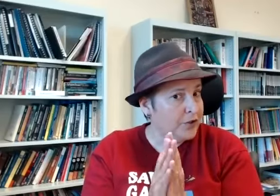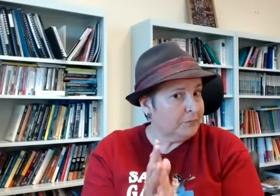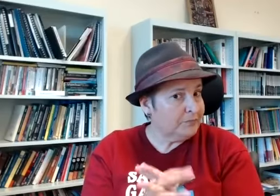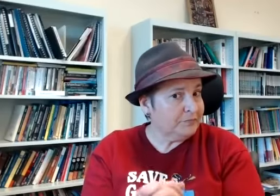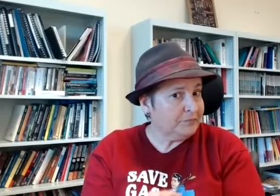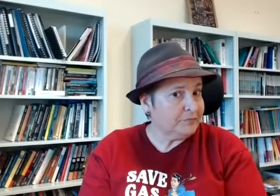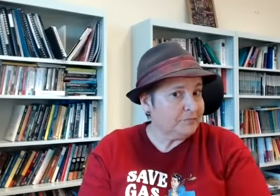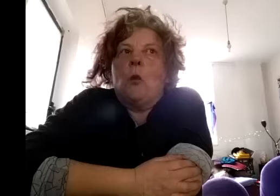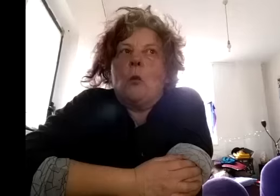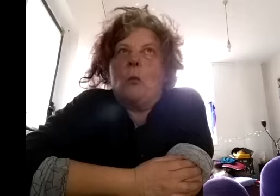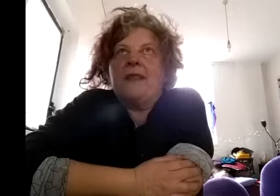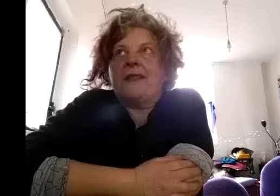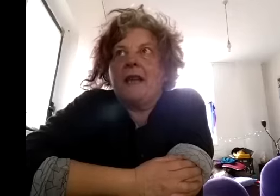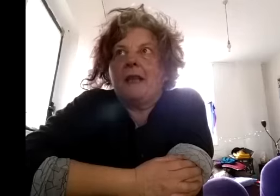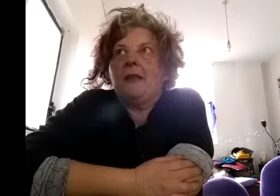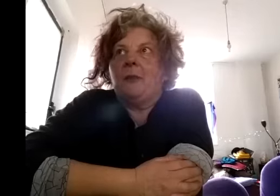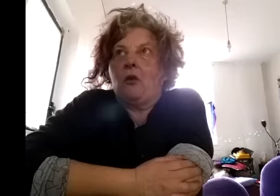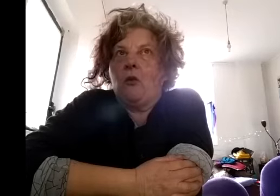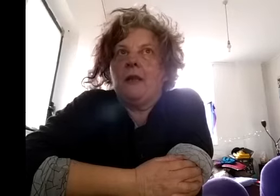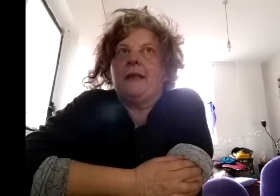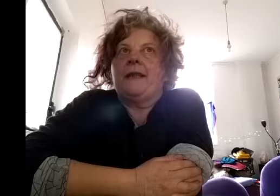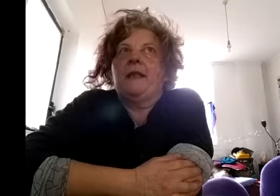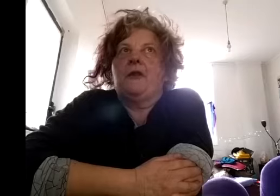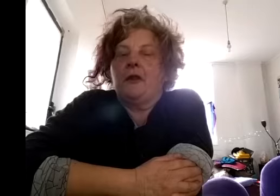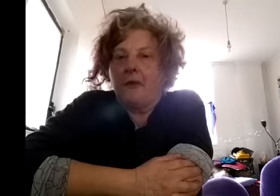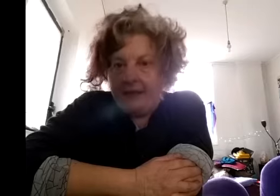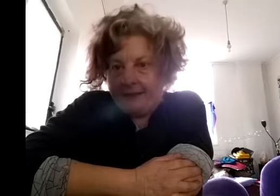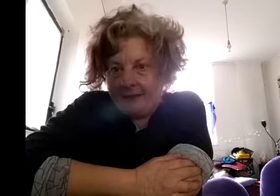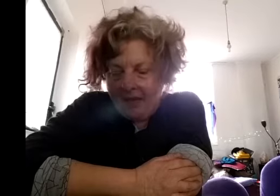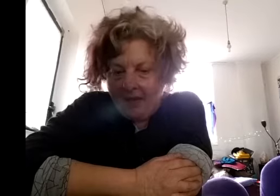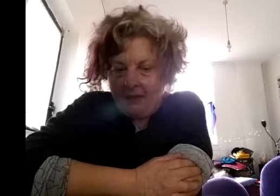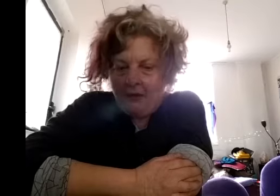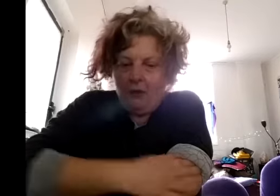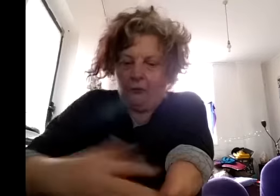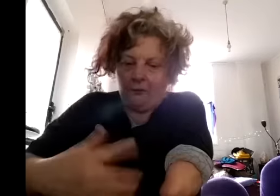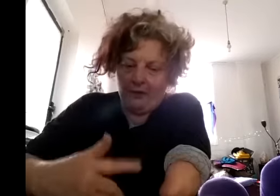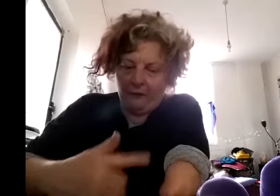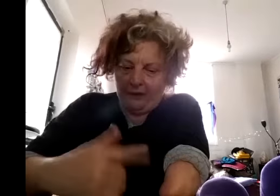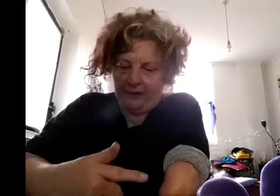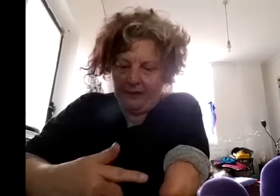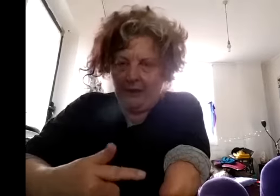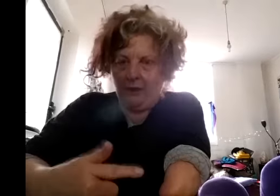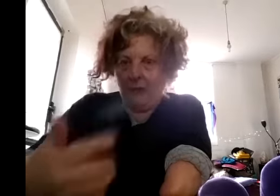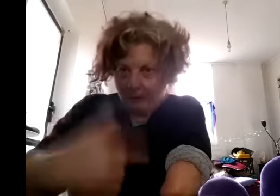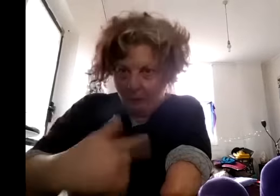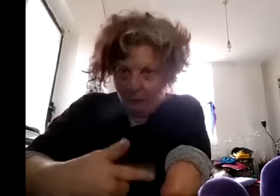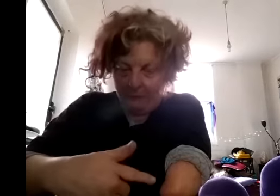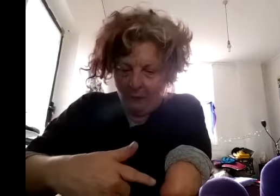well we started because in 2010 which was my first year having moved to Melbourne